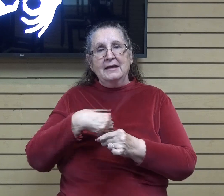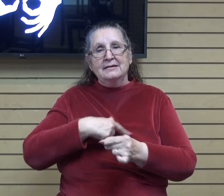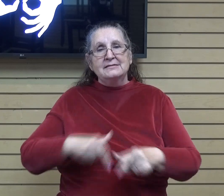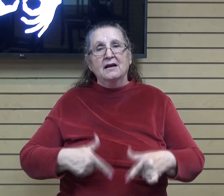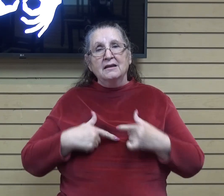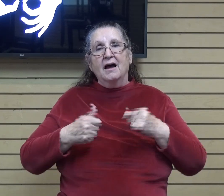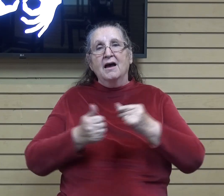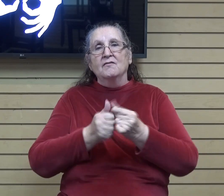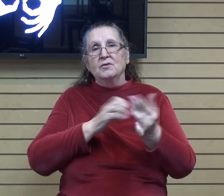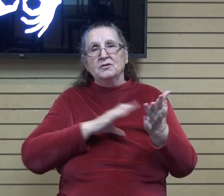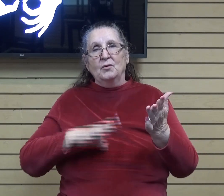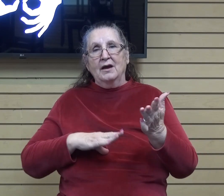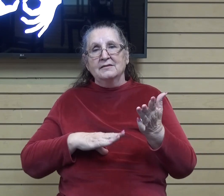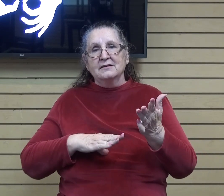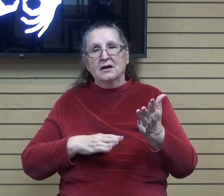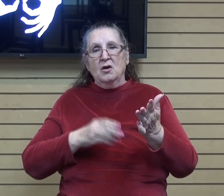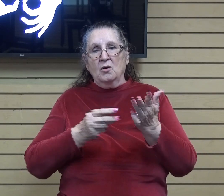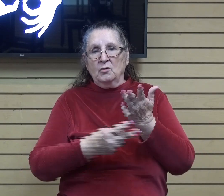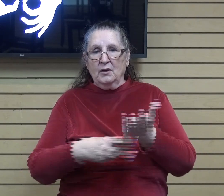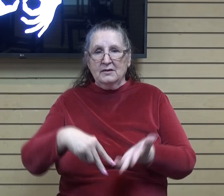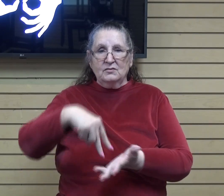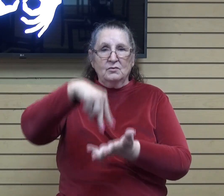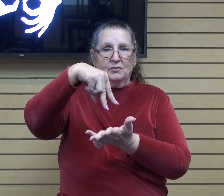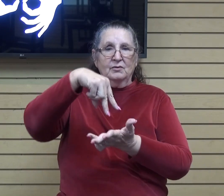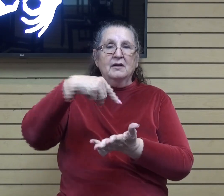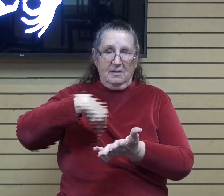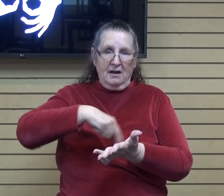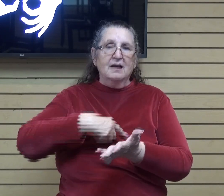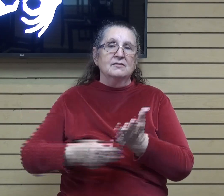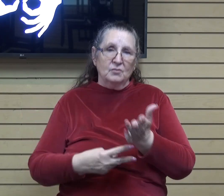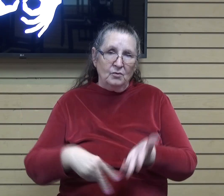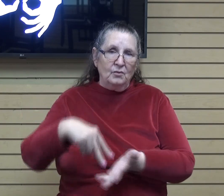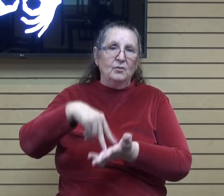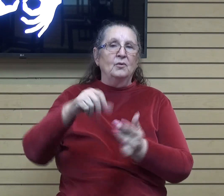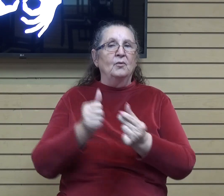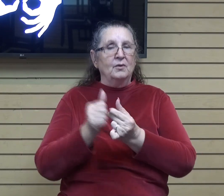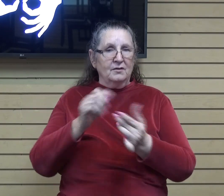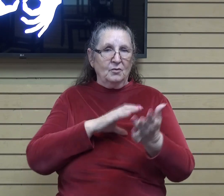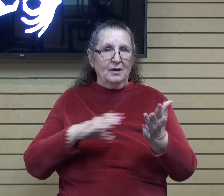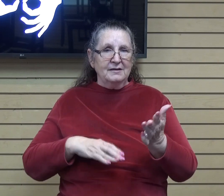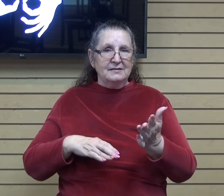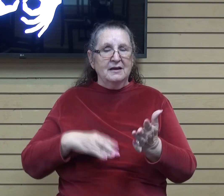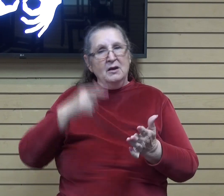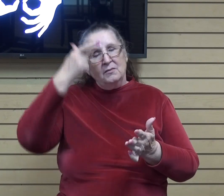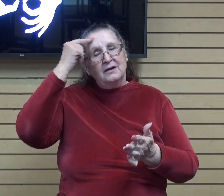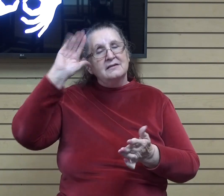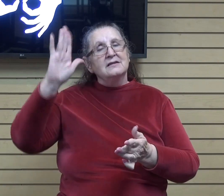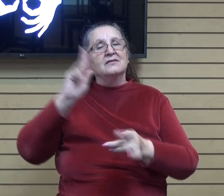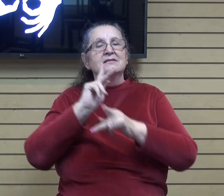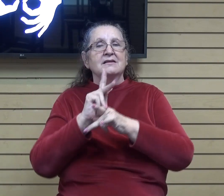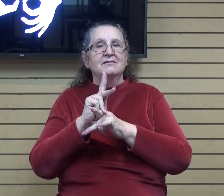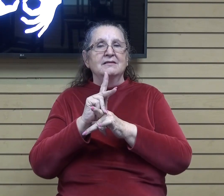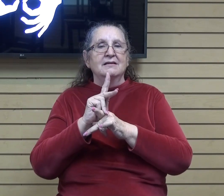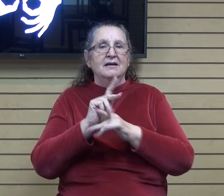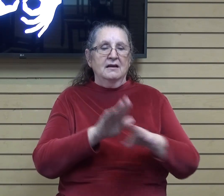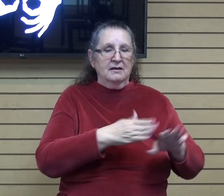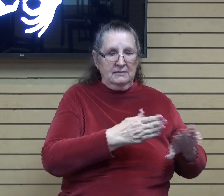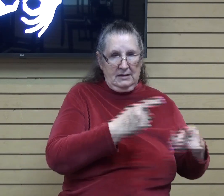raised us up with him because of his kindness. So he takes us from dead in sin to